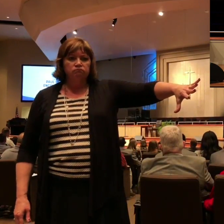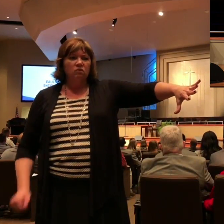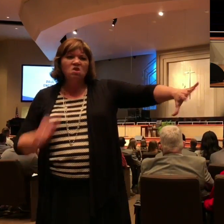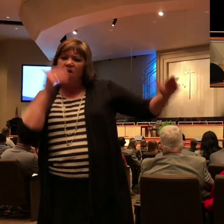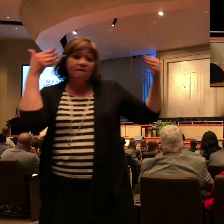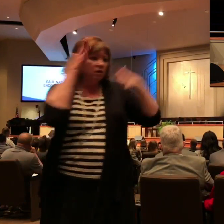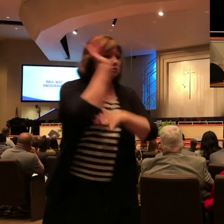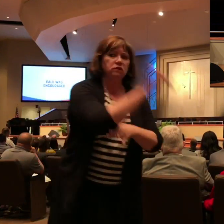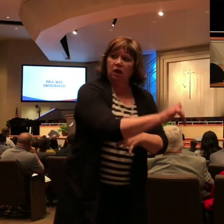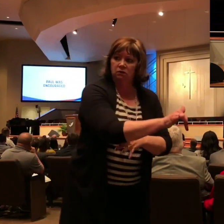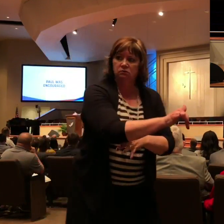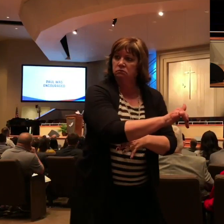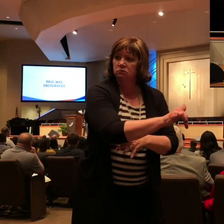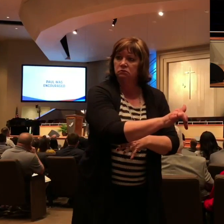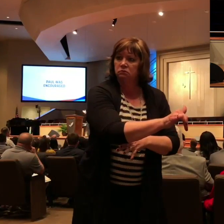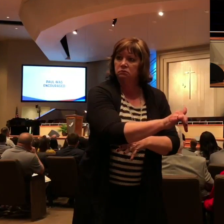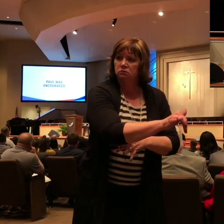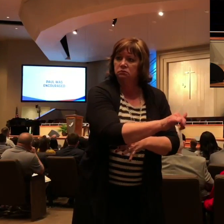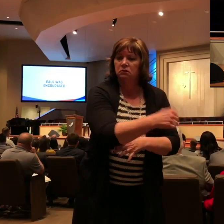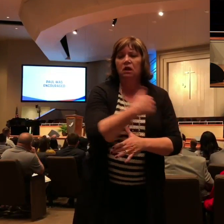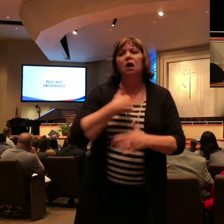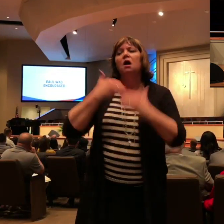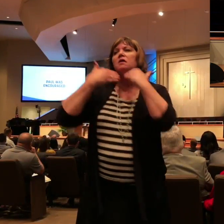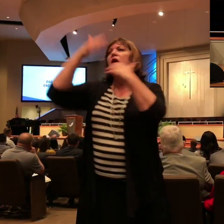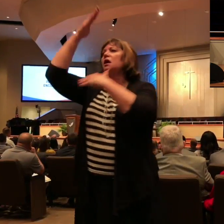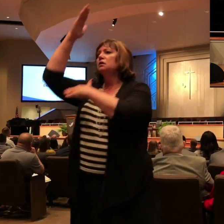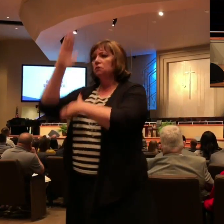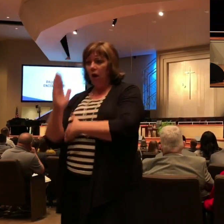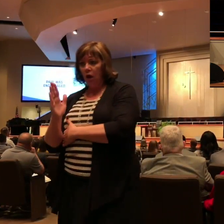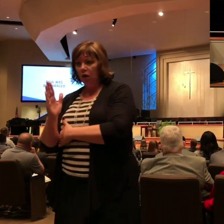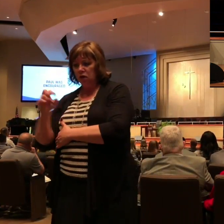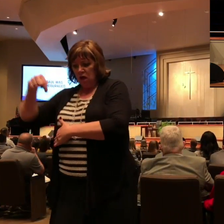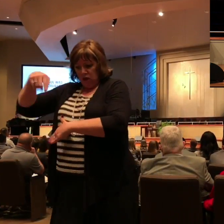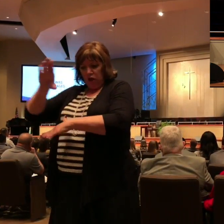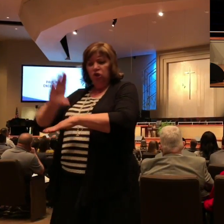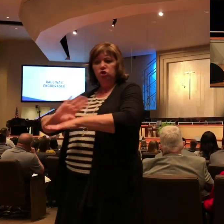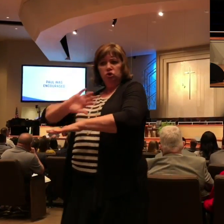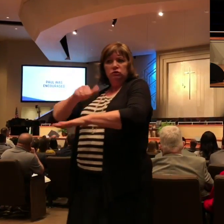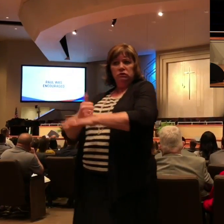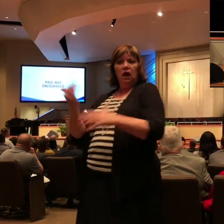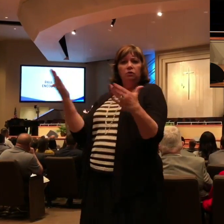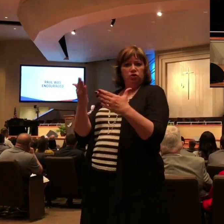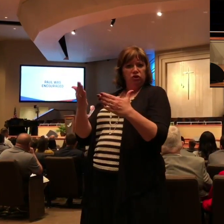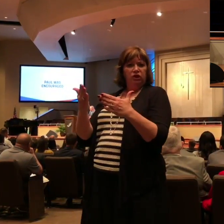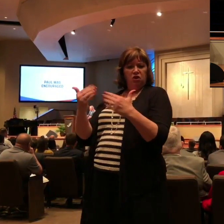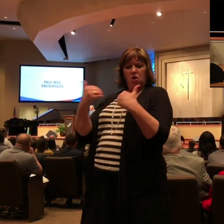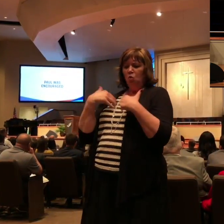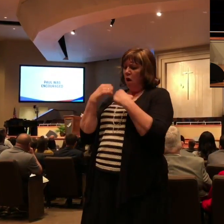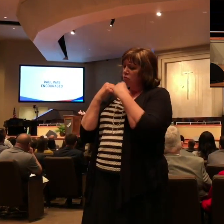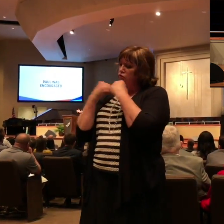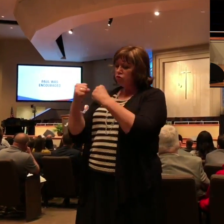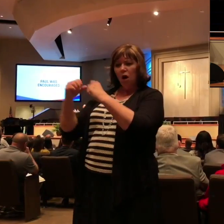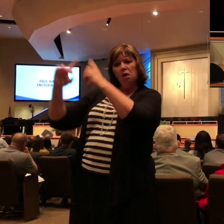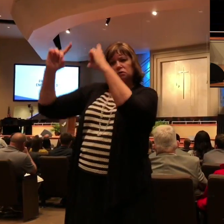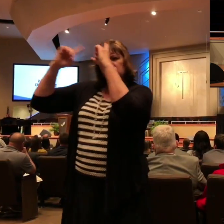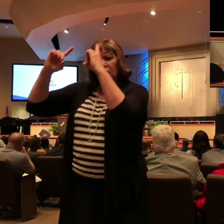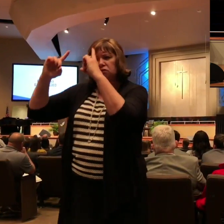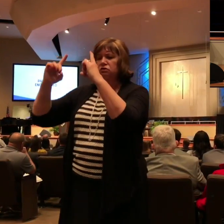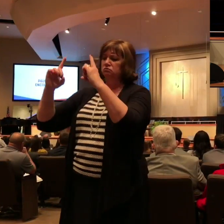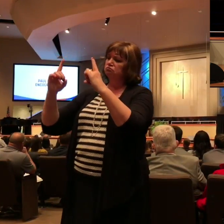doctrine. I'm thankful that we have our church, Lancaster Baptist Church, that we have our doctrine, that we have our philosophy